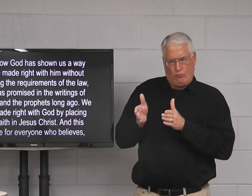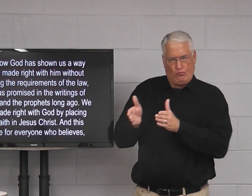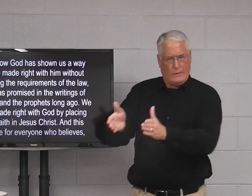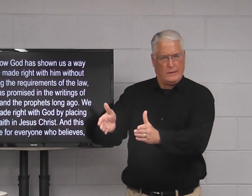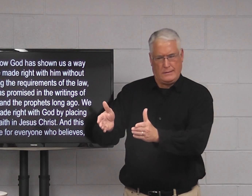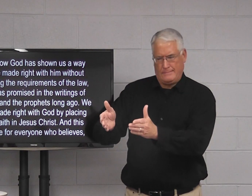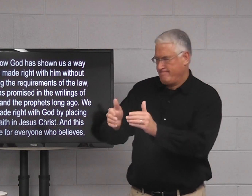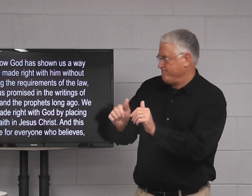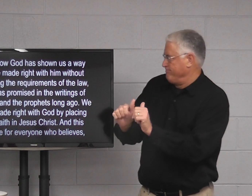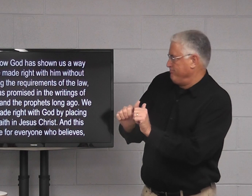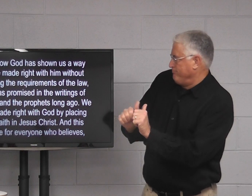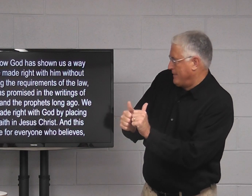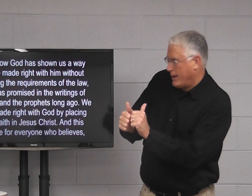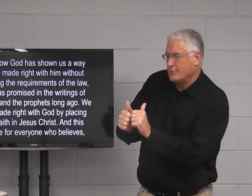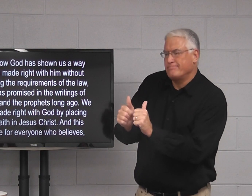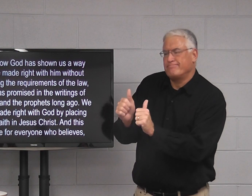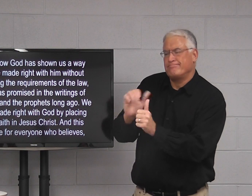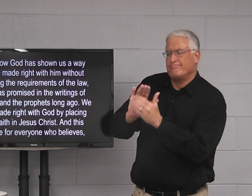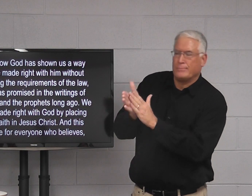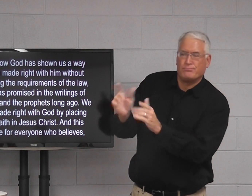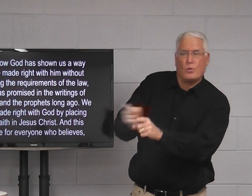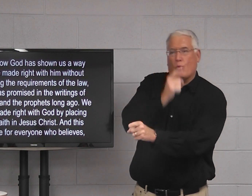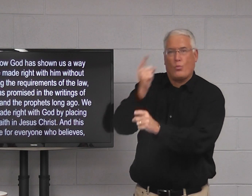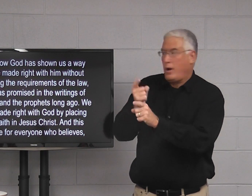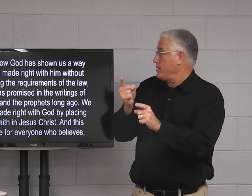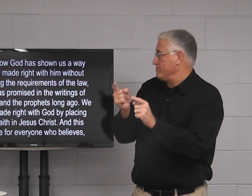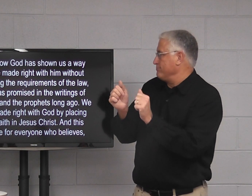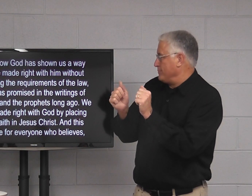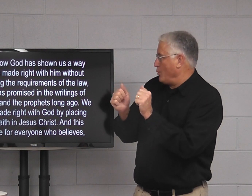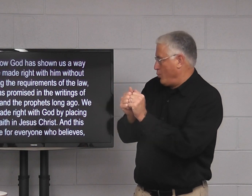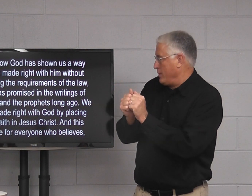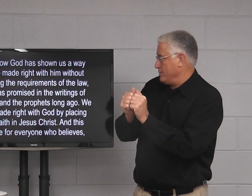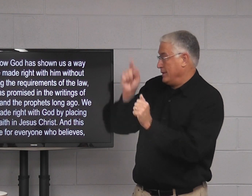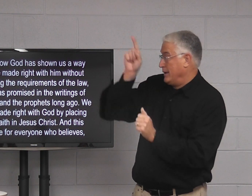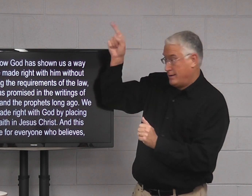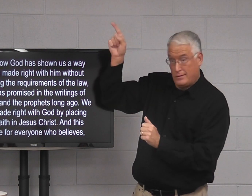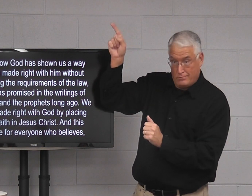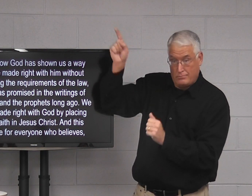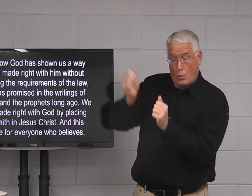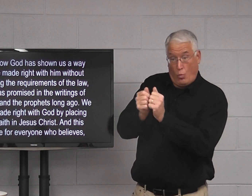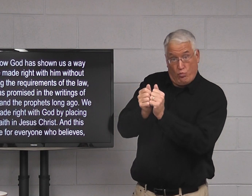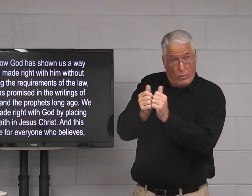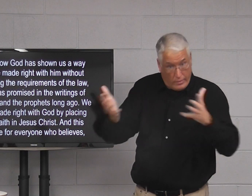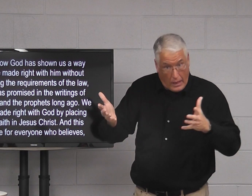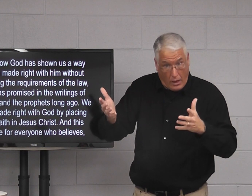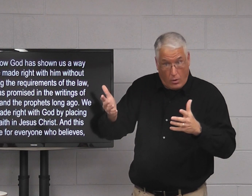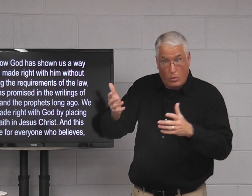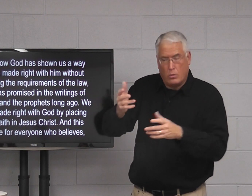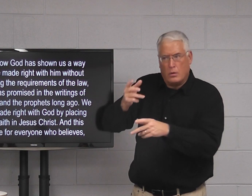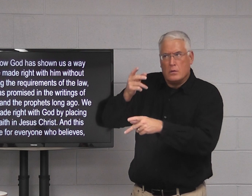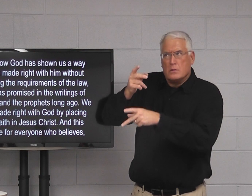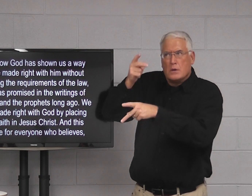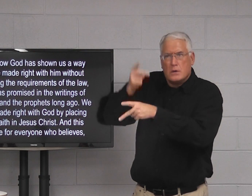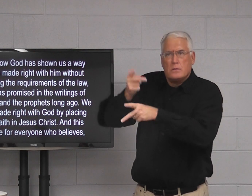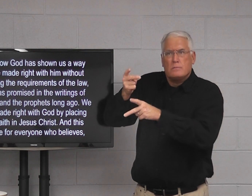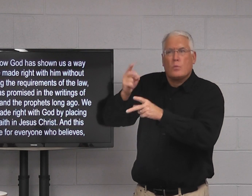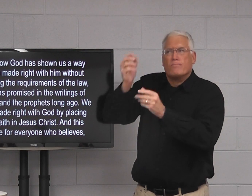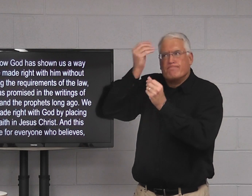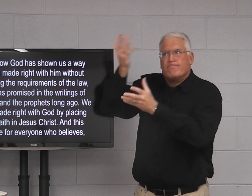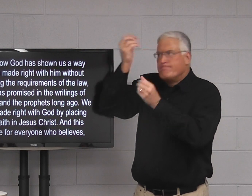a way how we can be made right with him without keeping